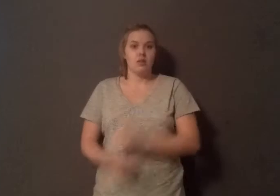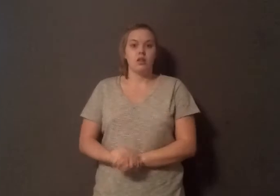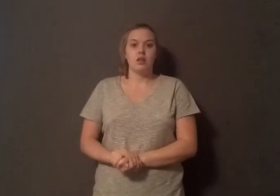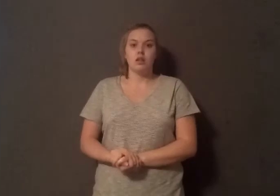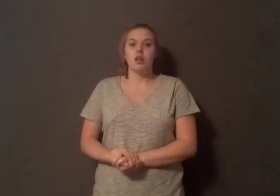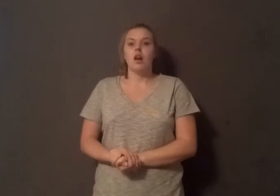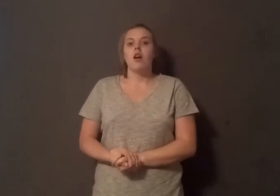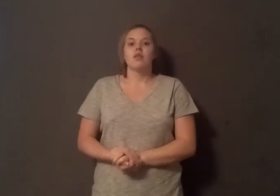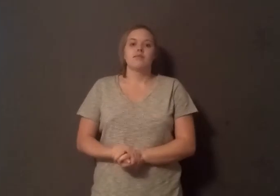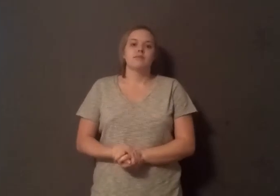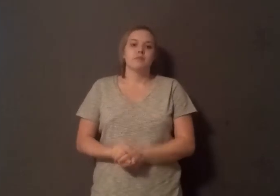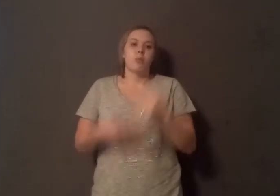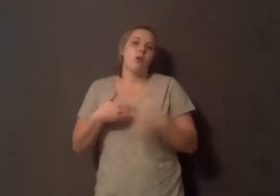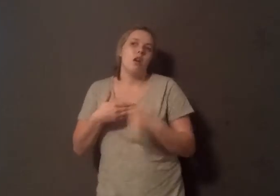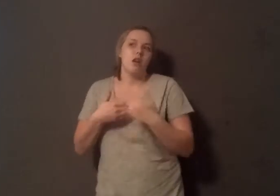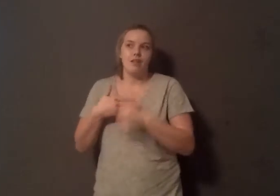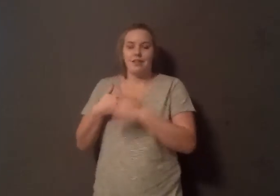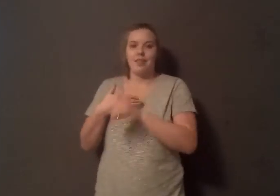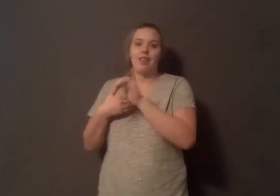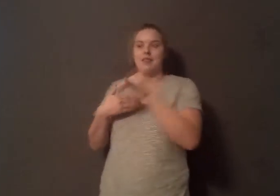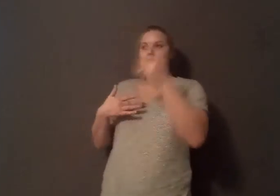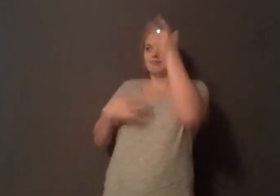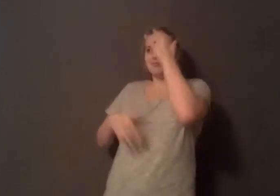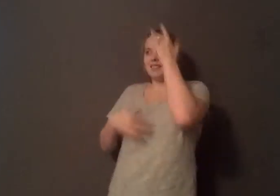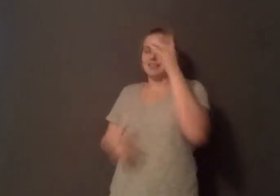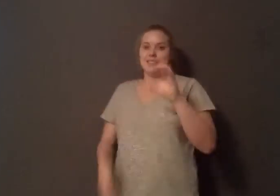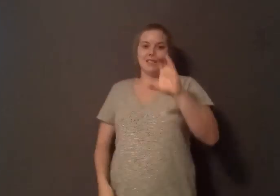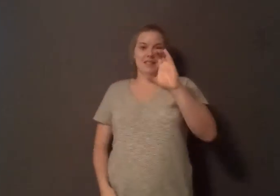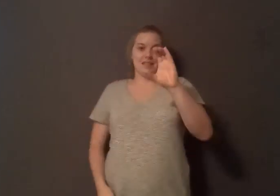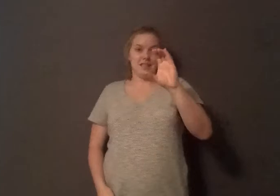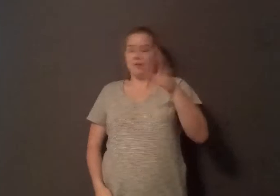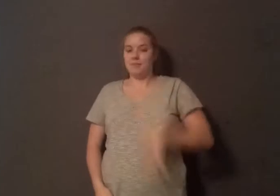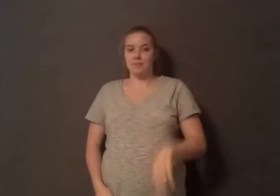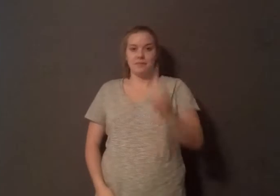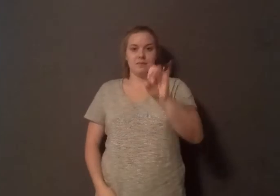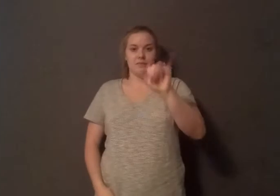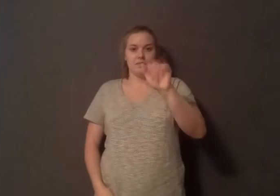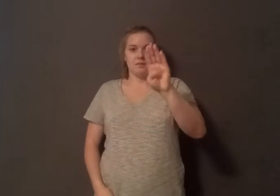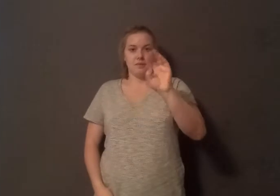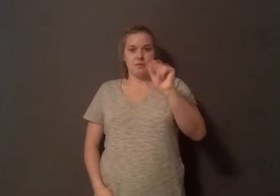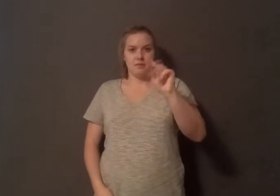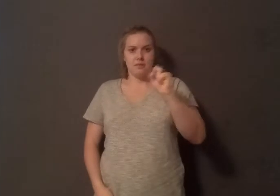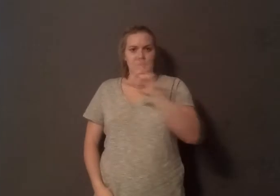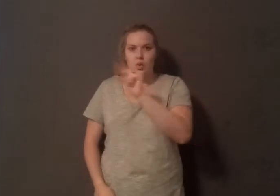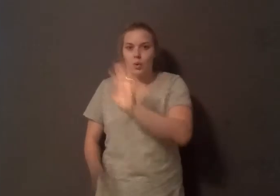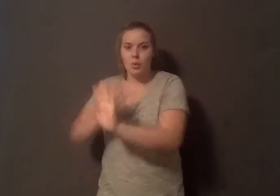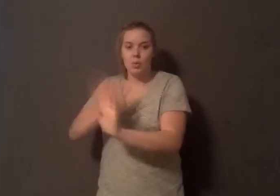carbs. They did a huge study in that epic study, 500,000 people. Carbs consumption was inversely related to diabetes. In other words, the more carbs